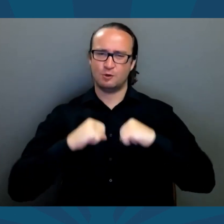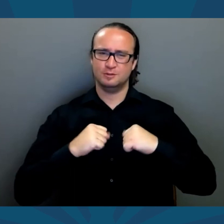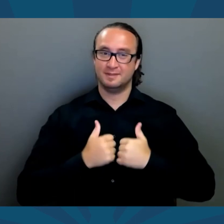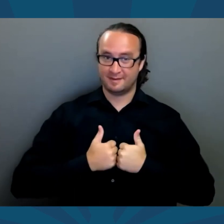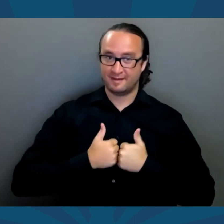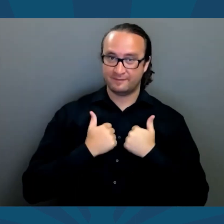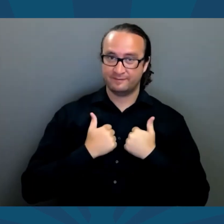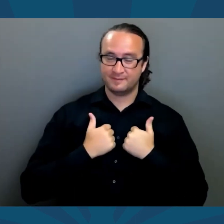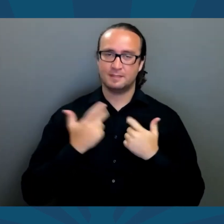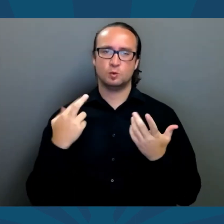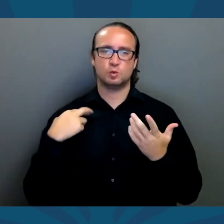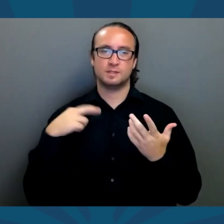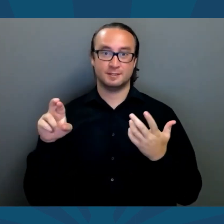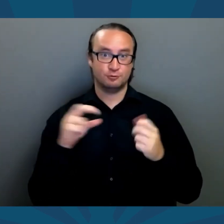choice,